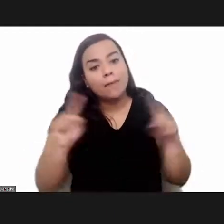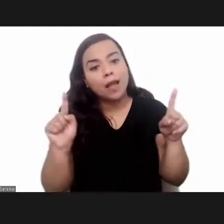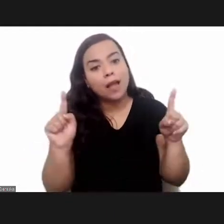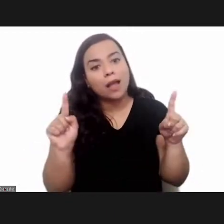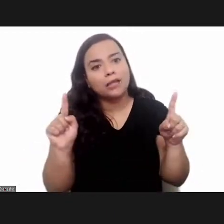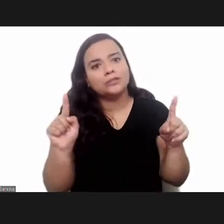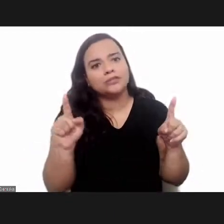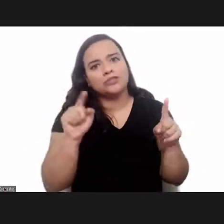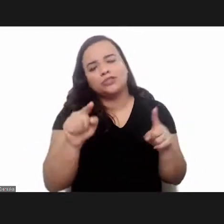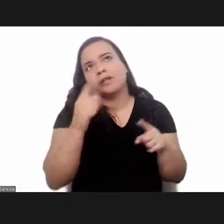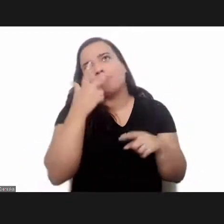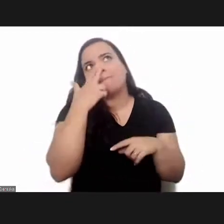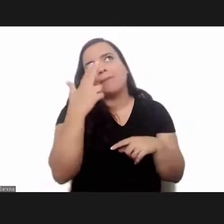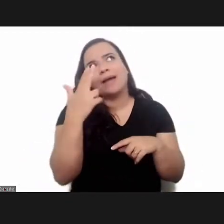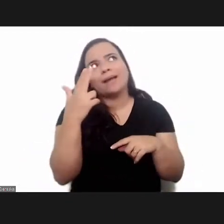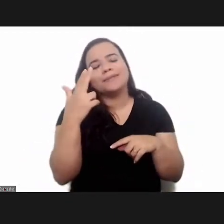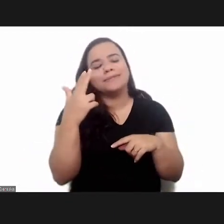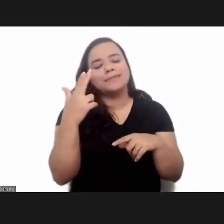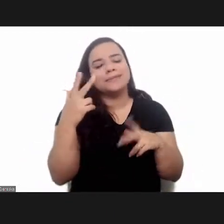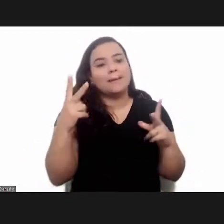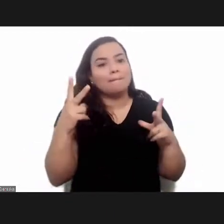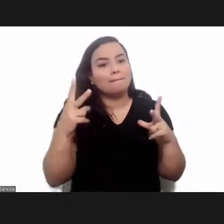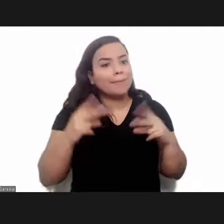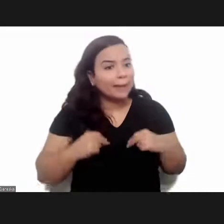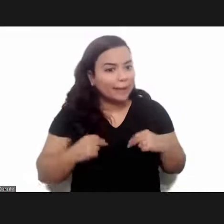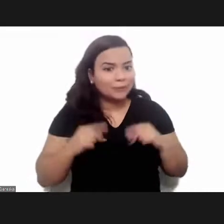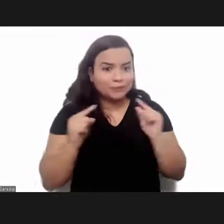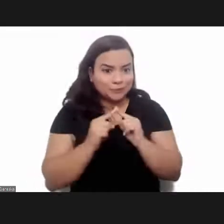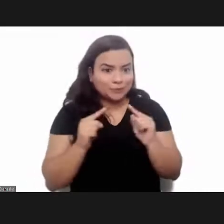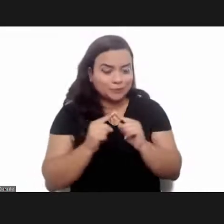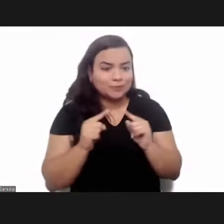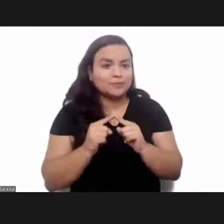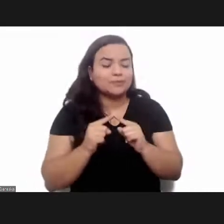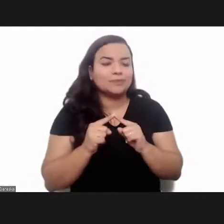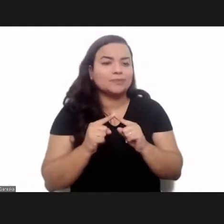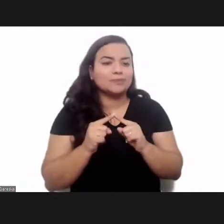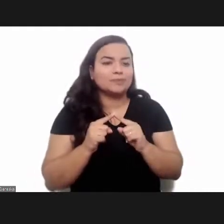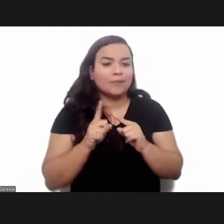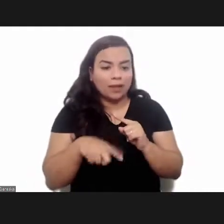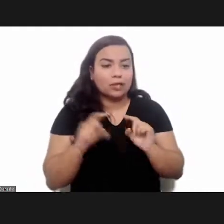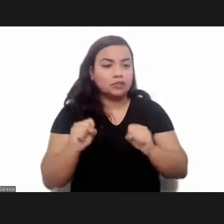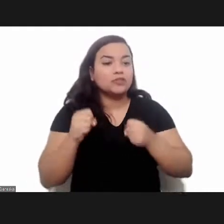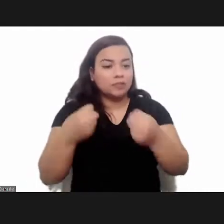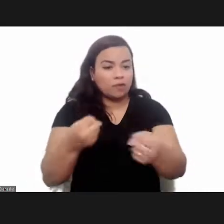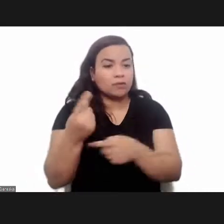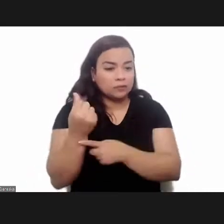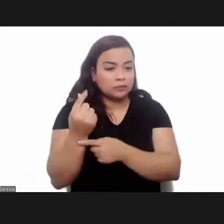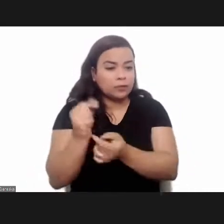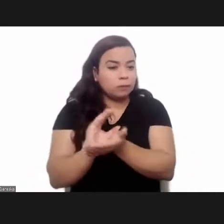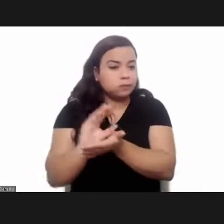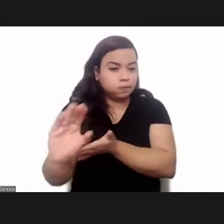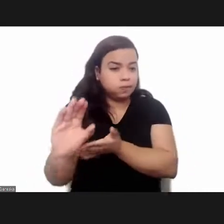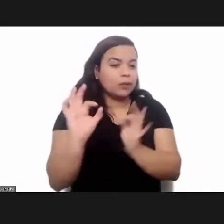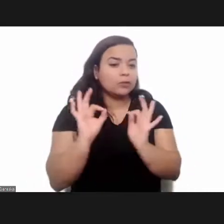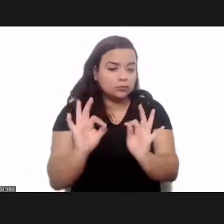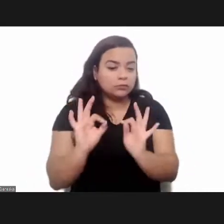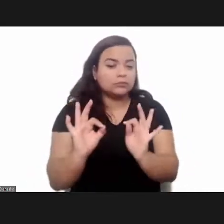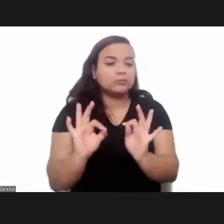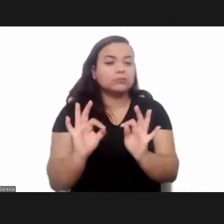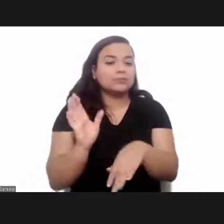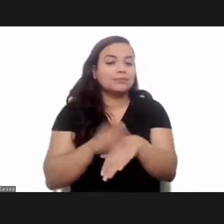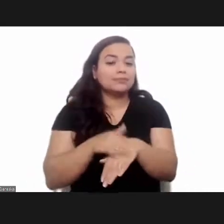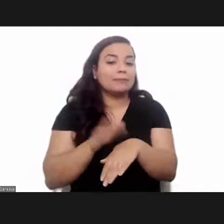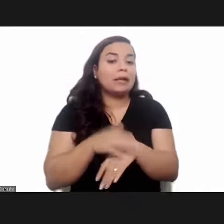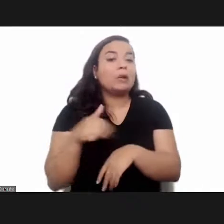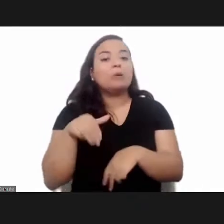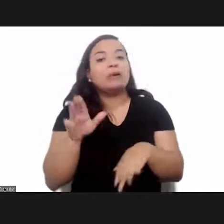have the merit and when i'm talking about the method i'm going to be talking about the effort it was